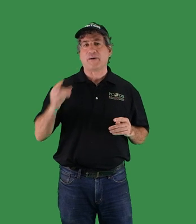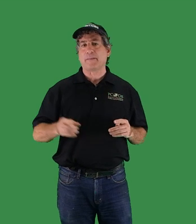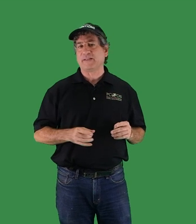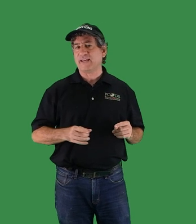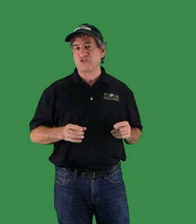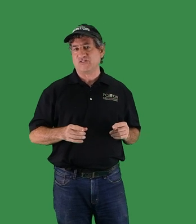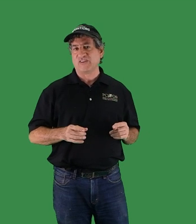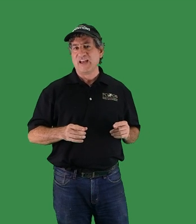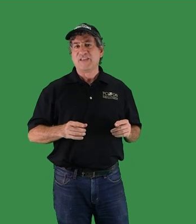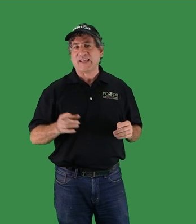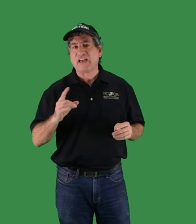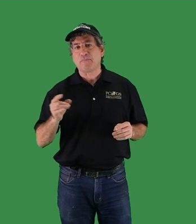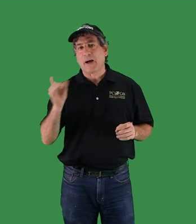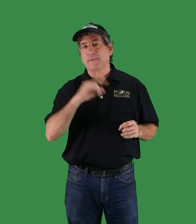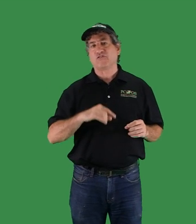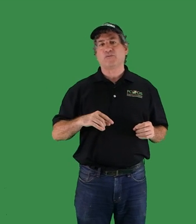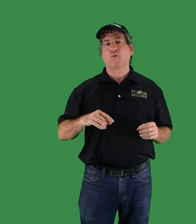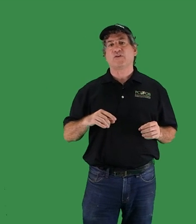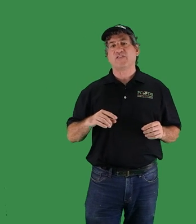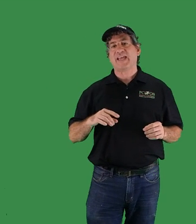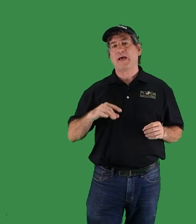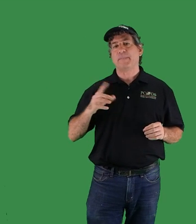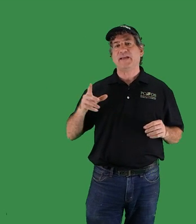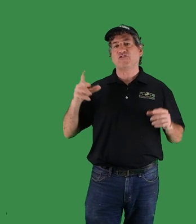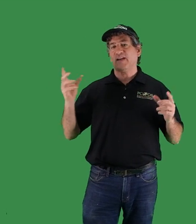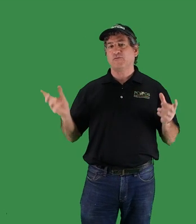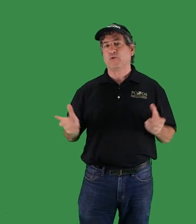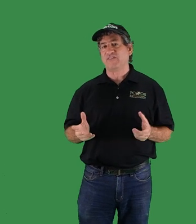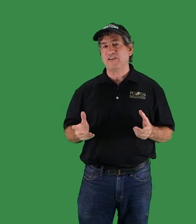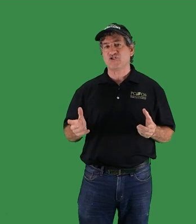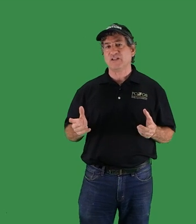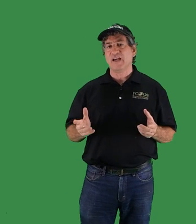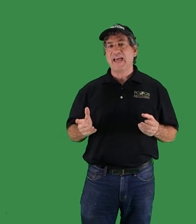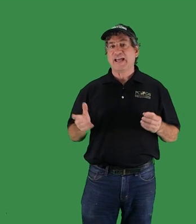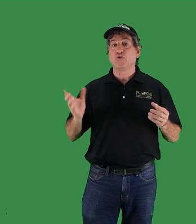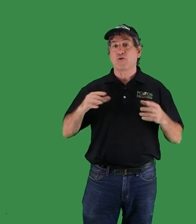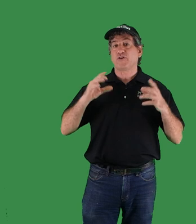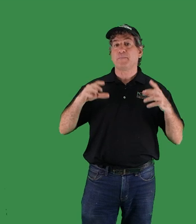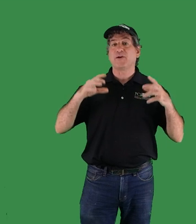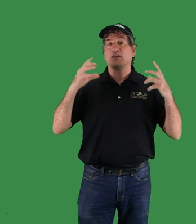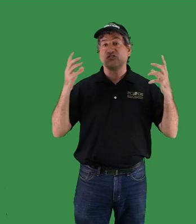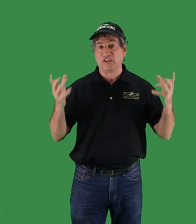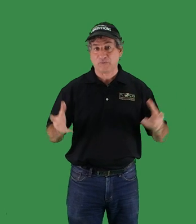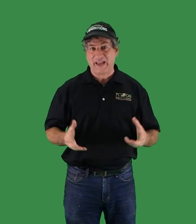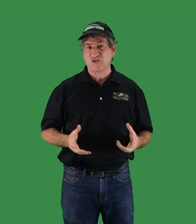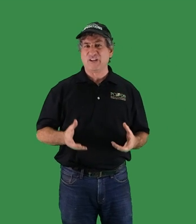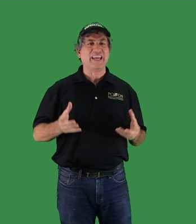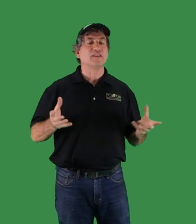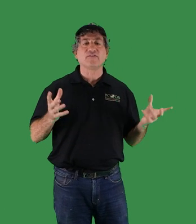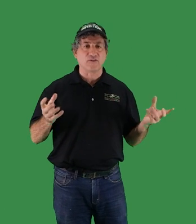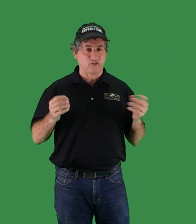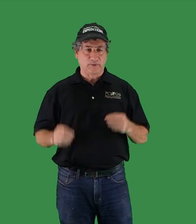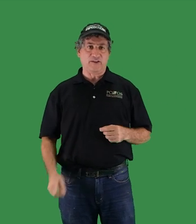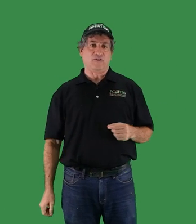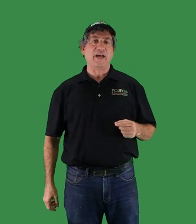populations that gave popular support to the campaigns of exploitation and Northern imperialist expansion in the first place, right?